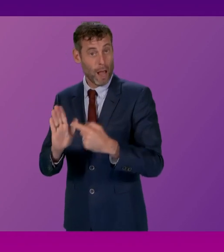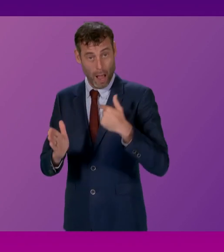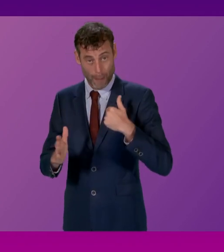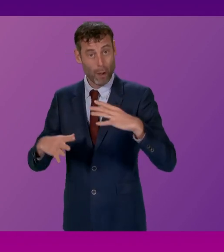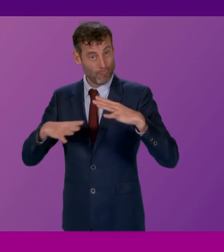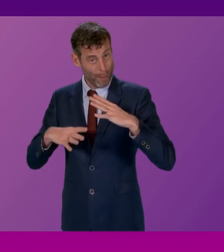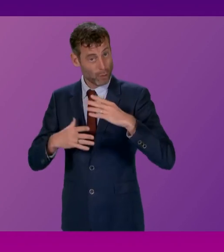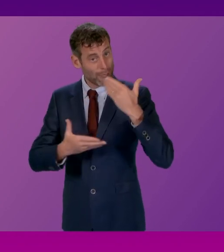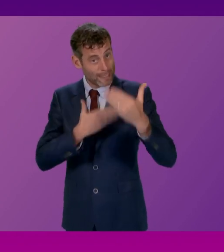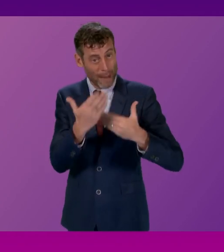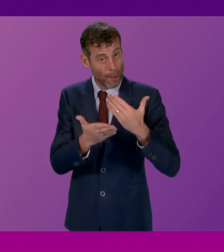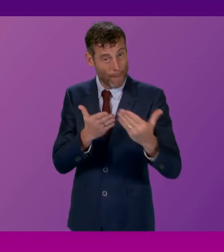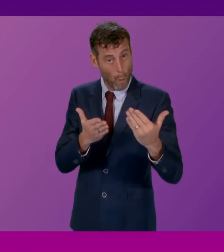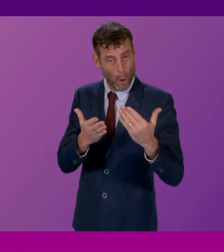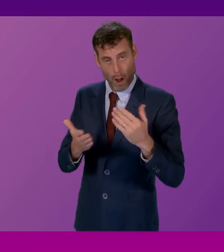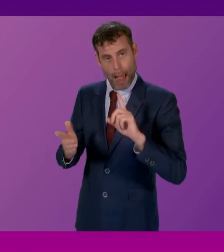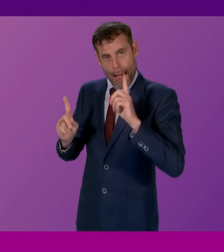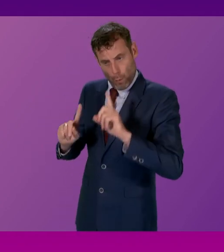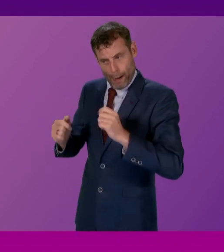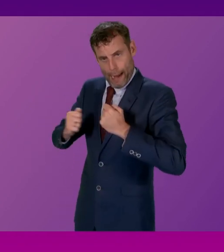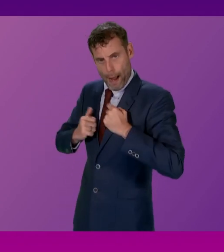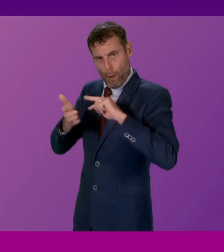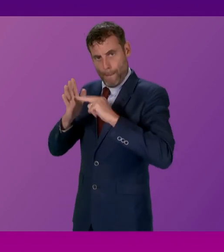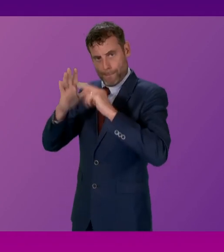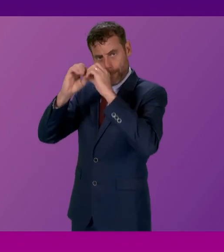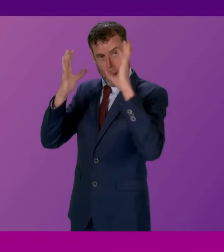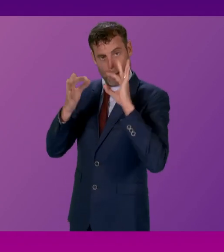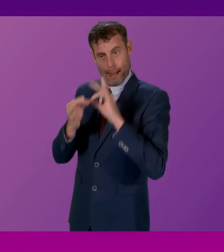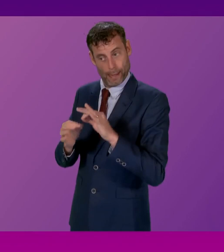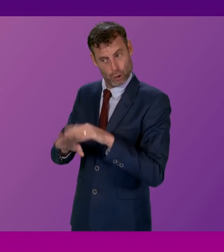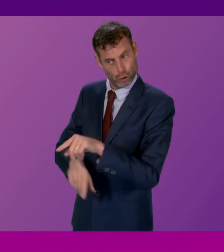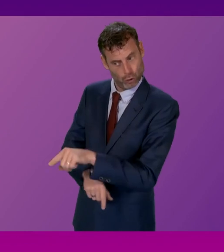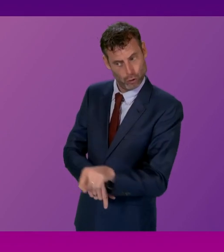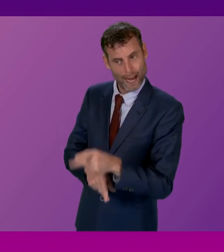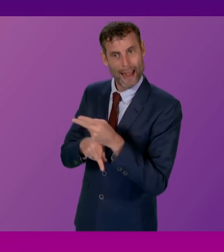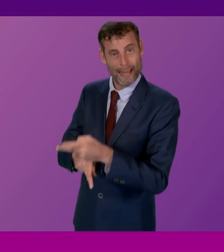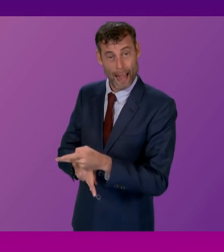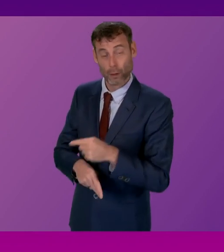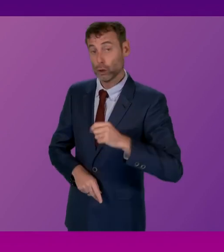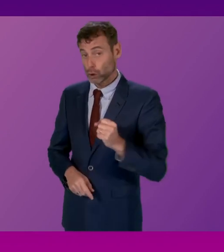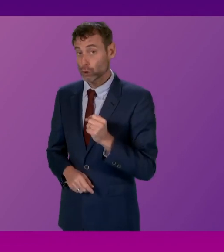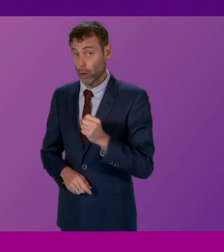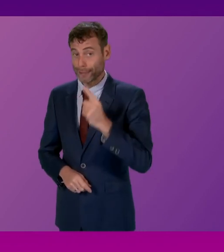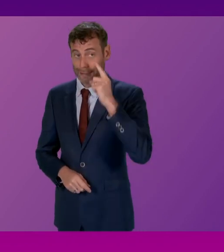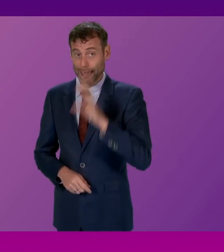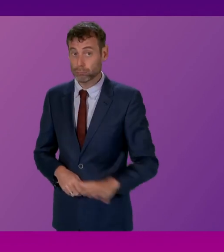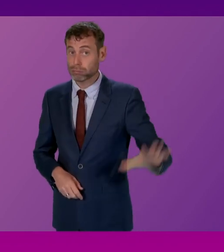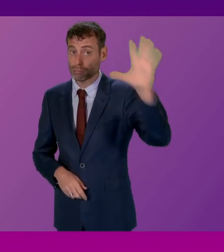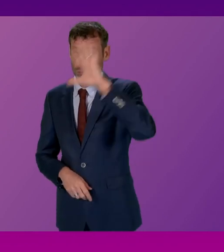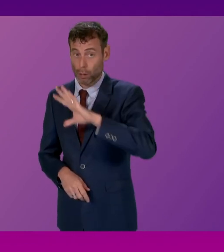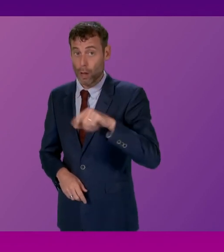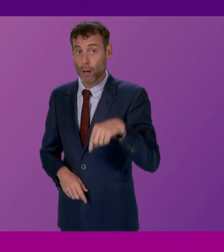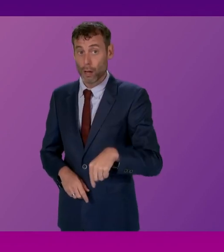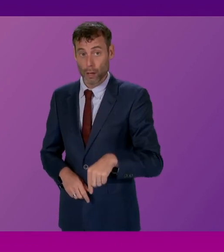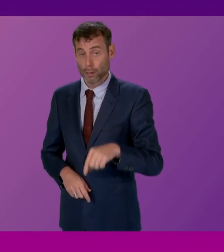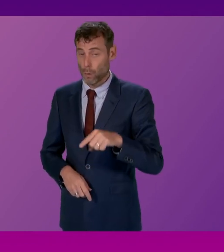Gallagher as we make substantial progress. go back to the point, of course, that in Scotland we have the most generous childcare offer in